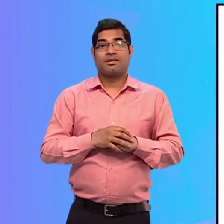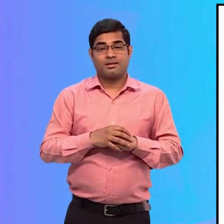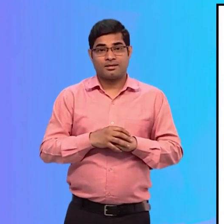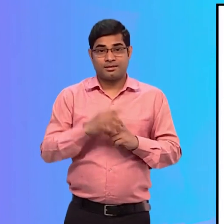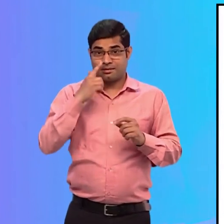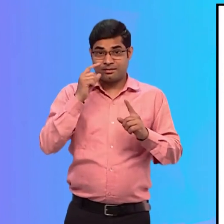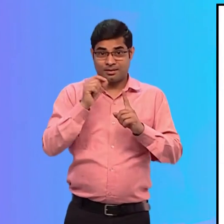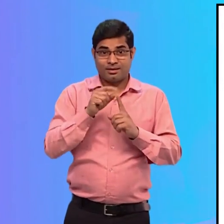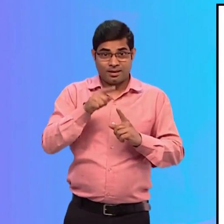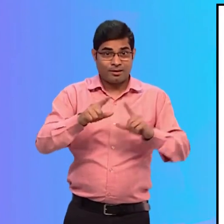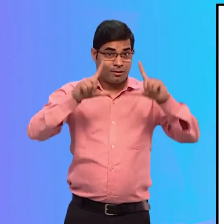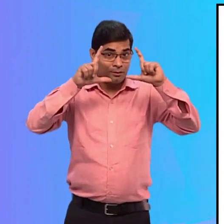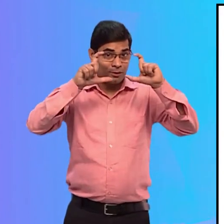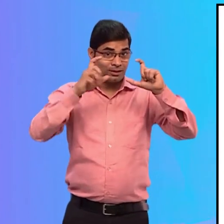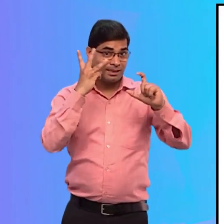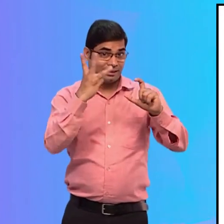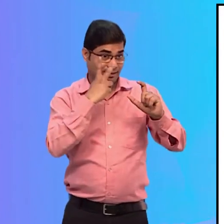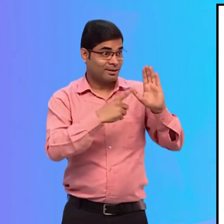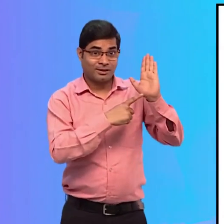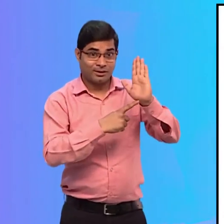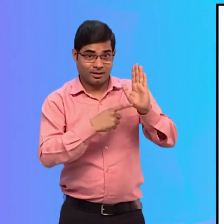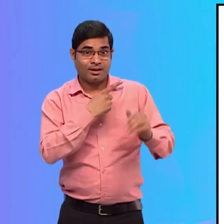She continues to speak in the third picture.